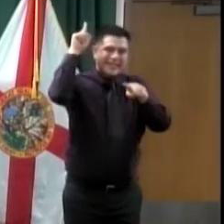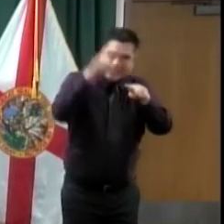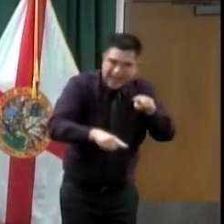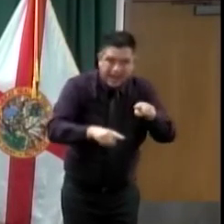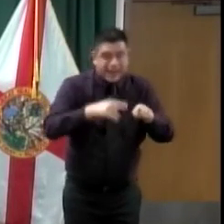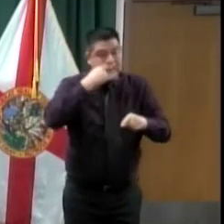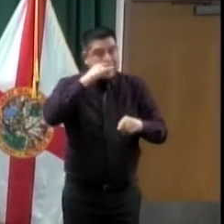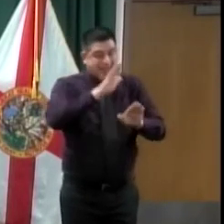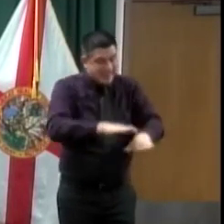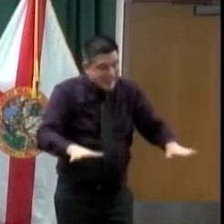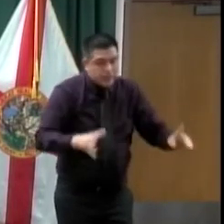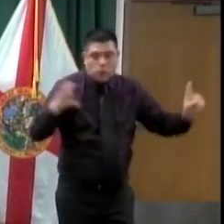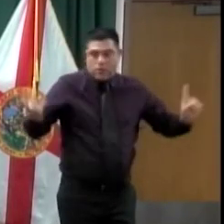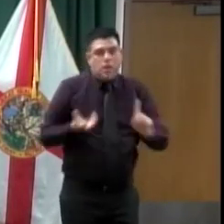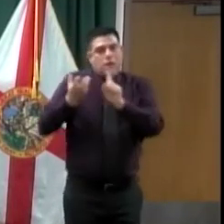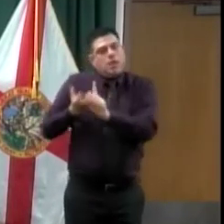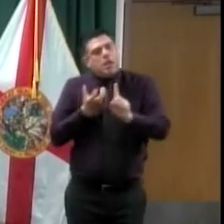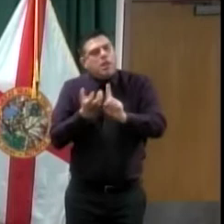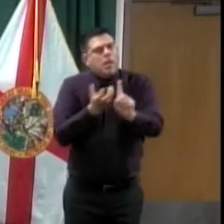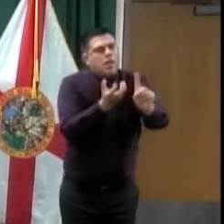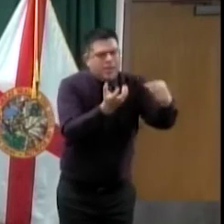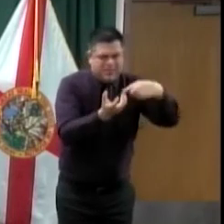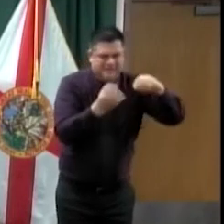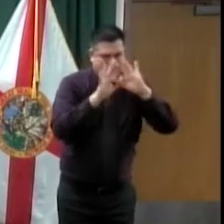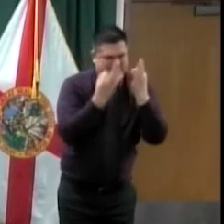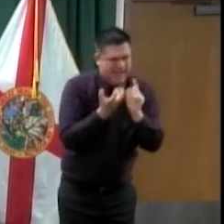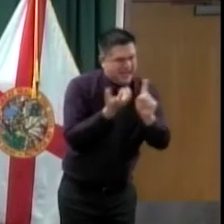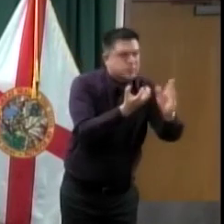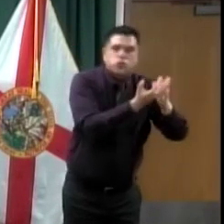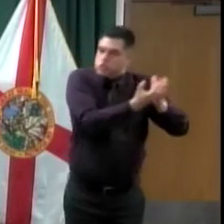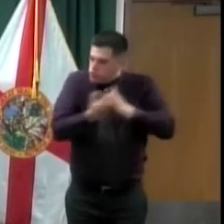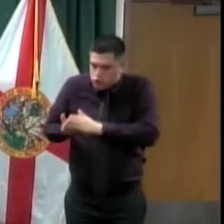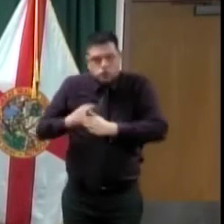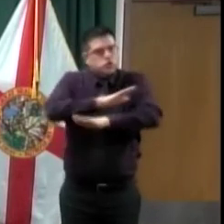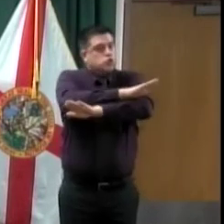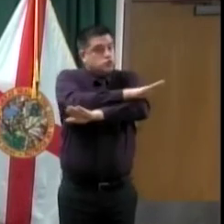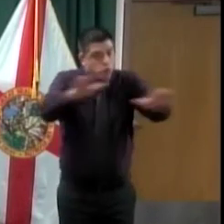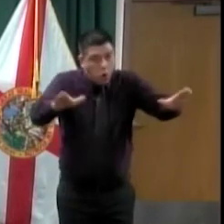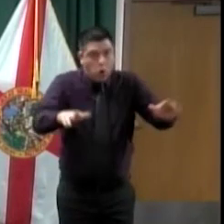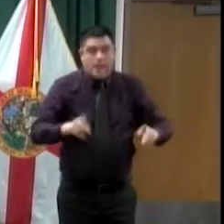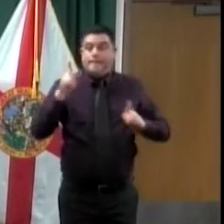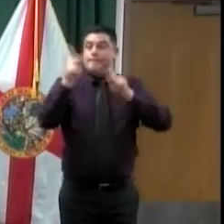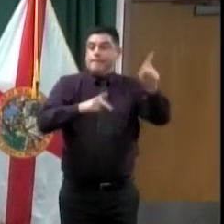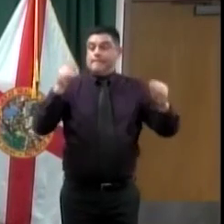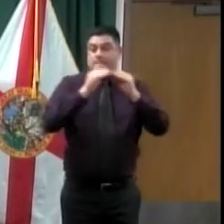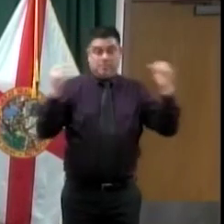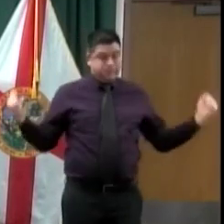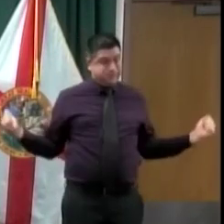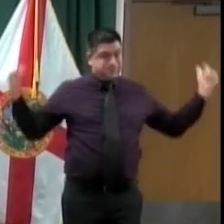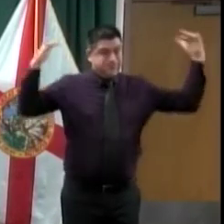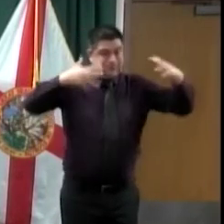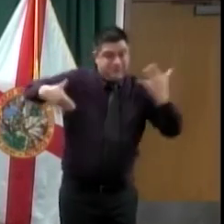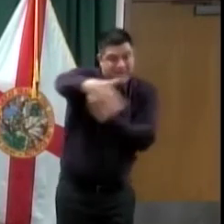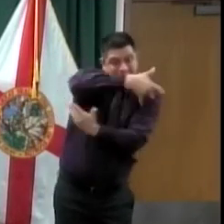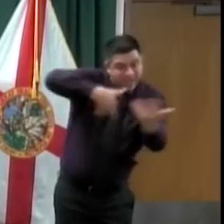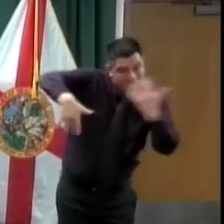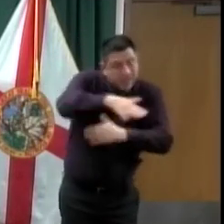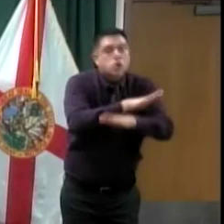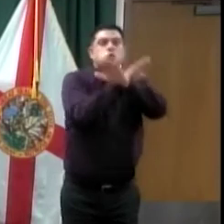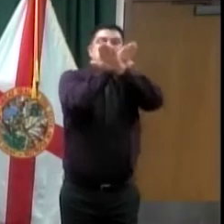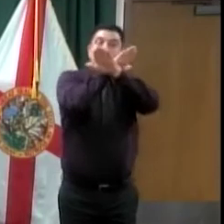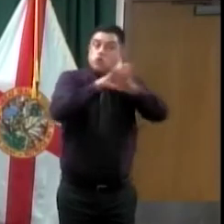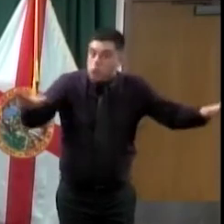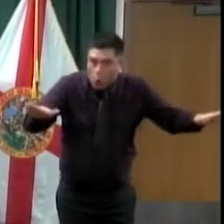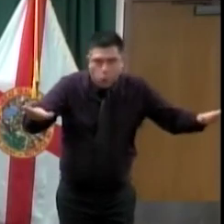have them play with more than 10 people. And try to maintain distance. So it's simple guidance. If anyone's